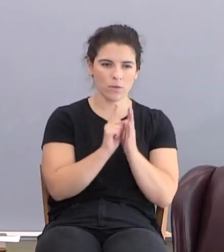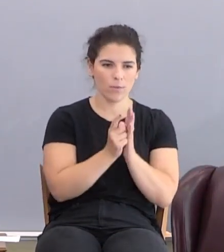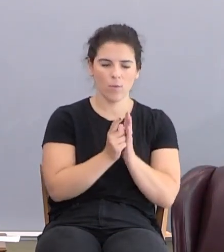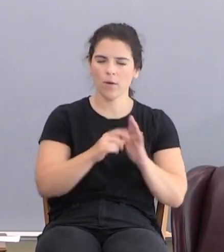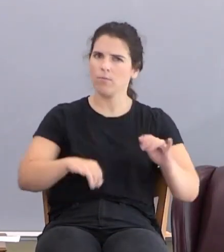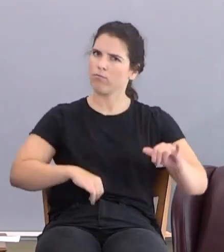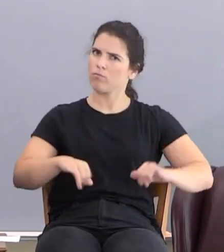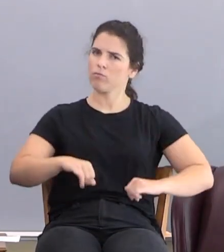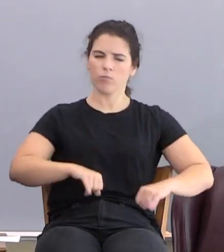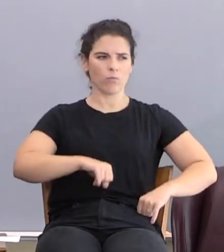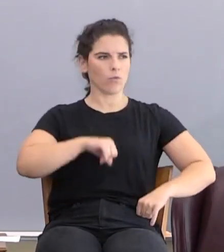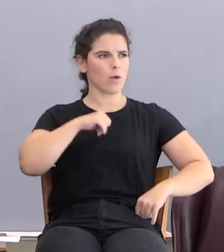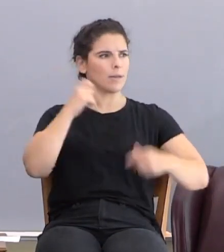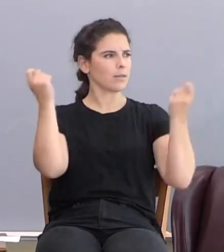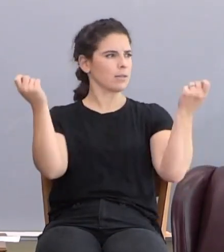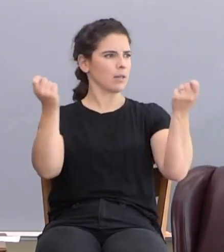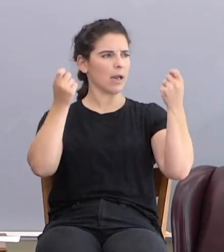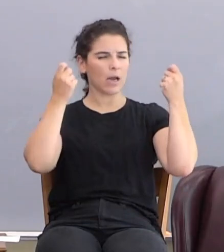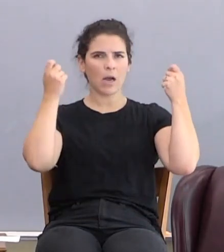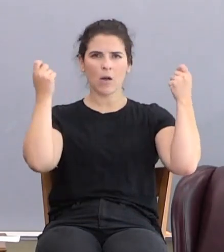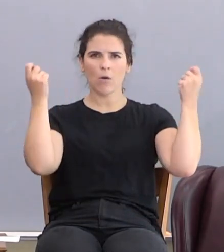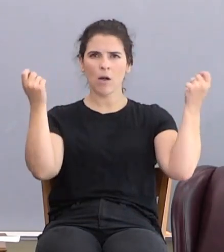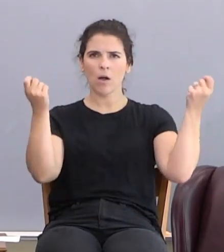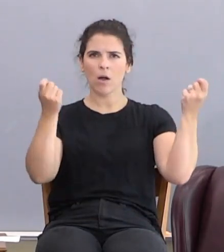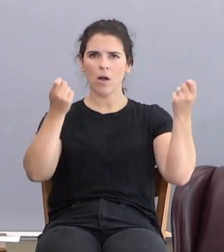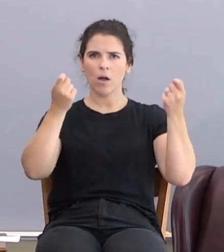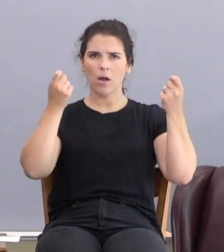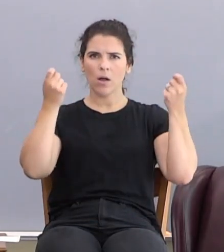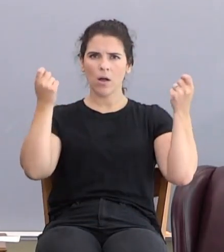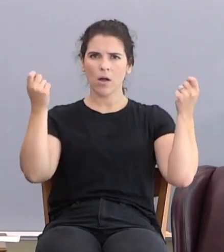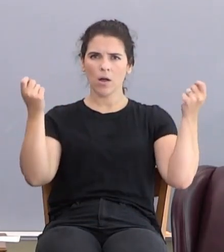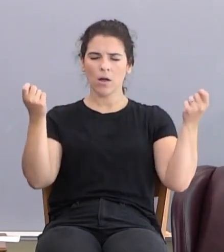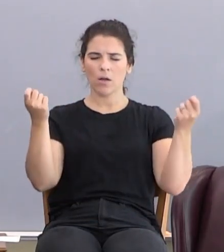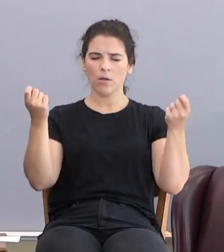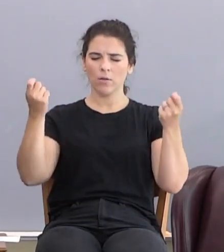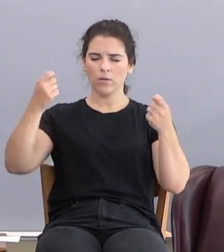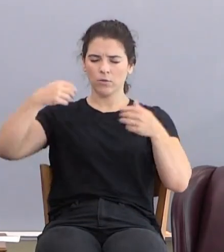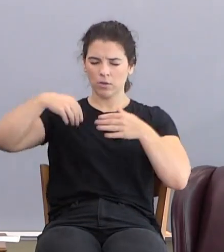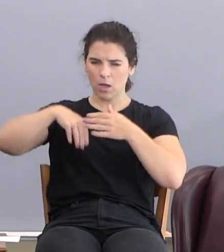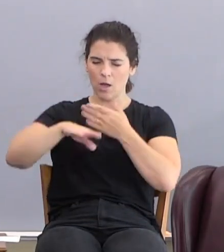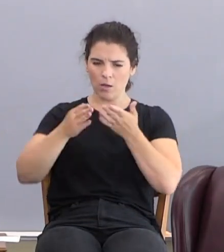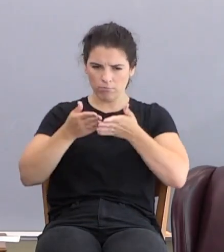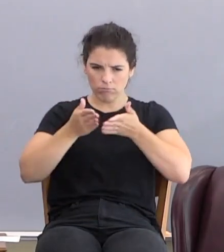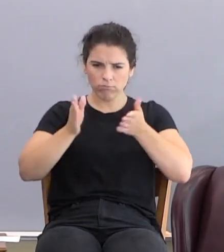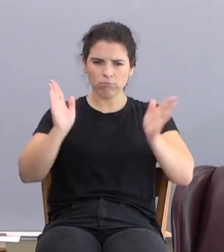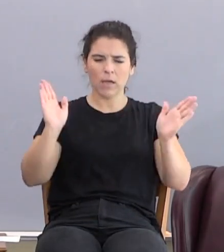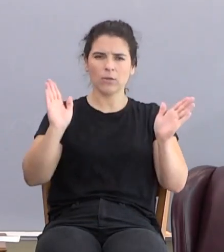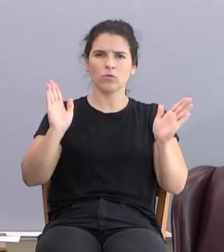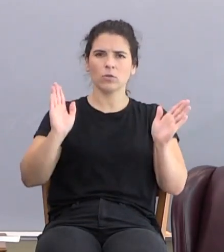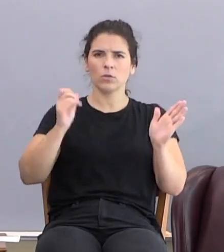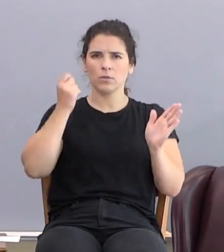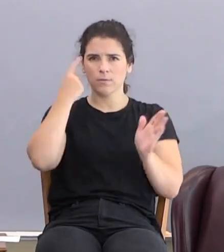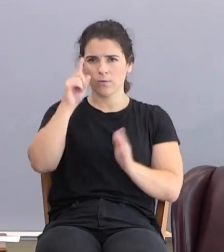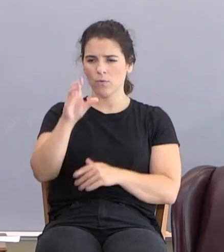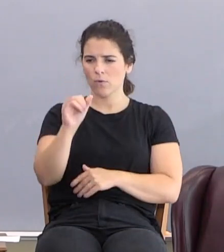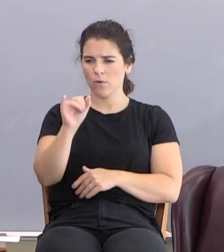pomp and ceremony. There's a coming out for Cain. This is his moment.